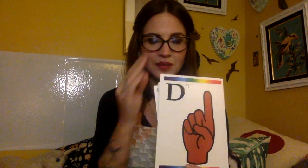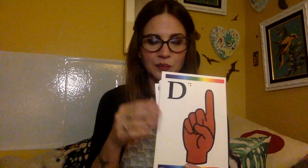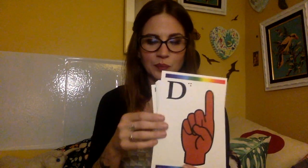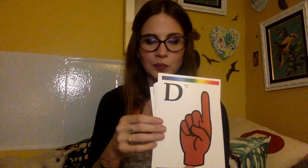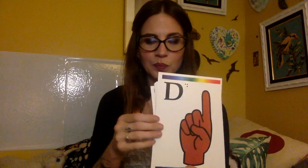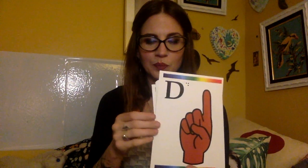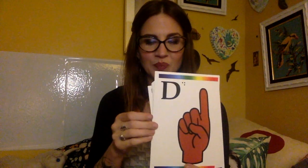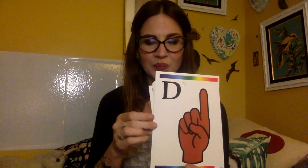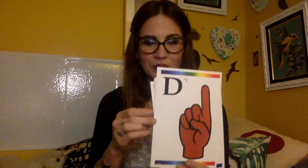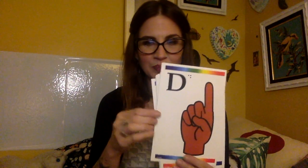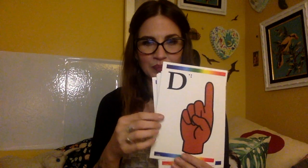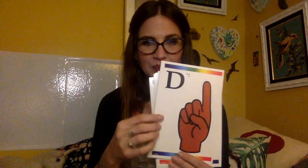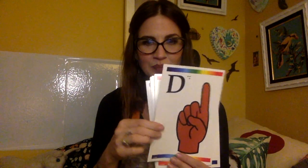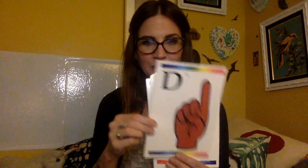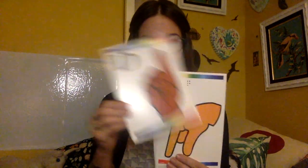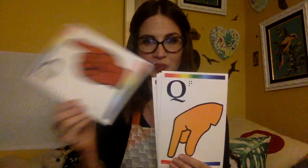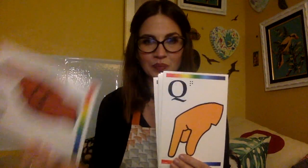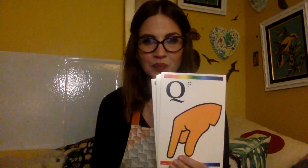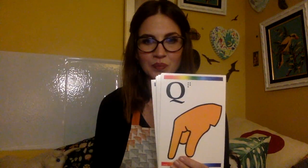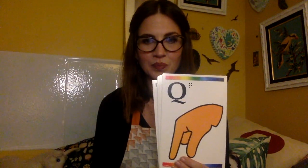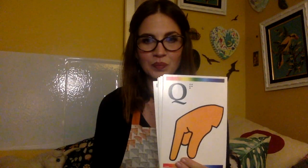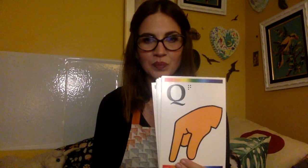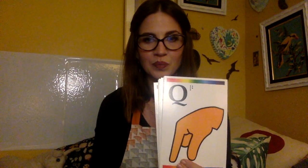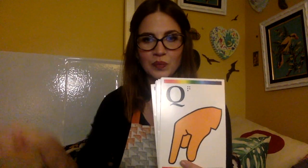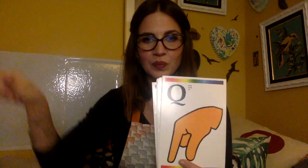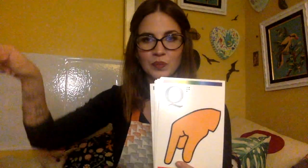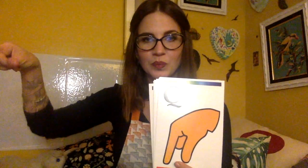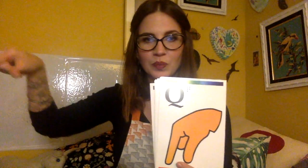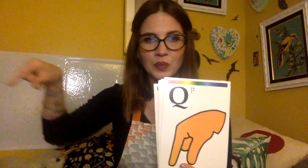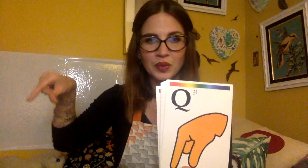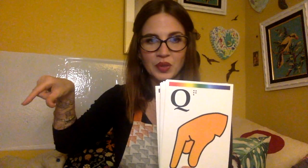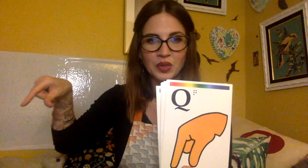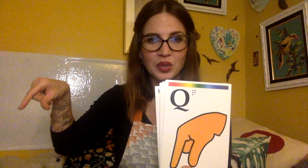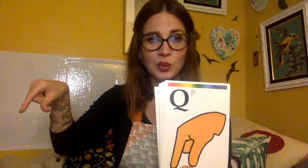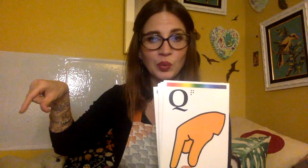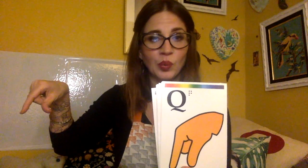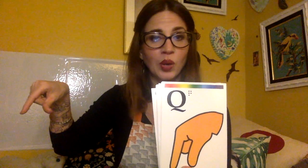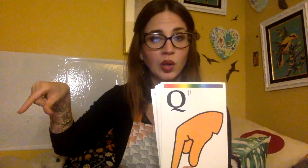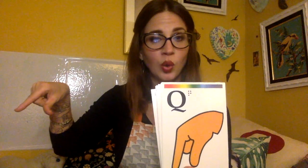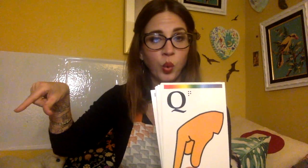Q, Q,